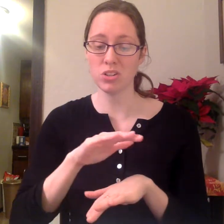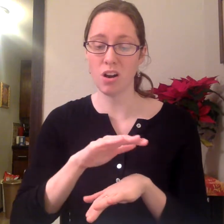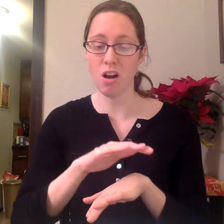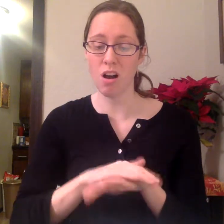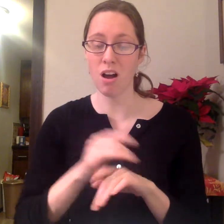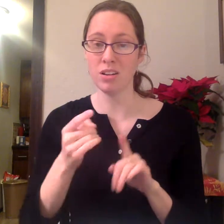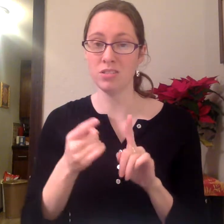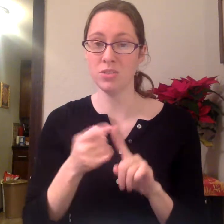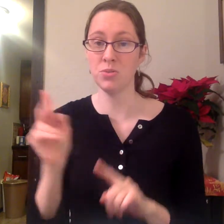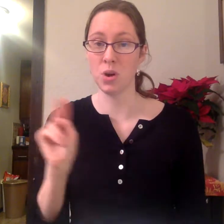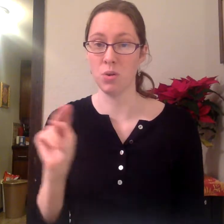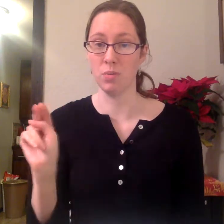on to Gnome.